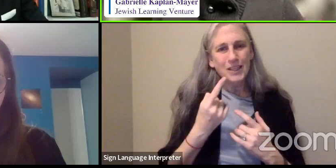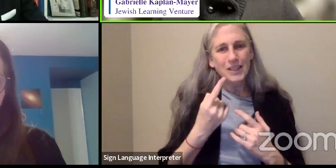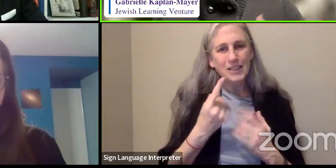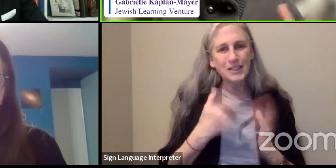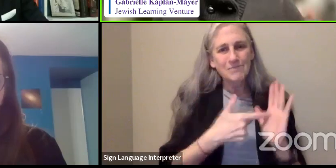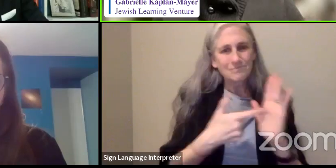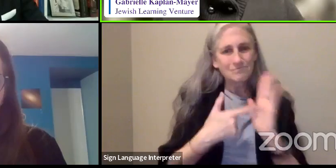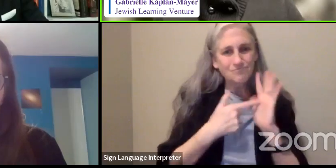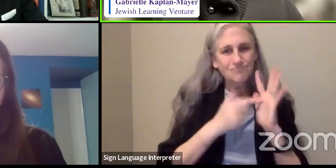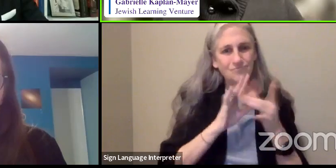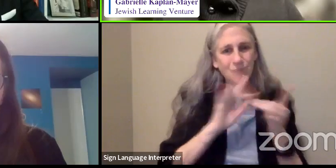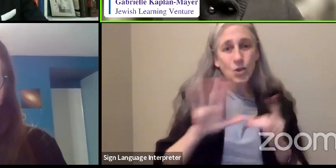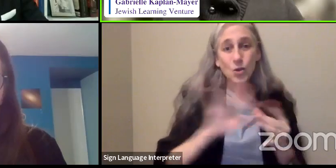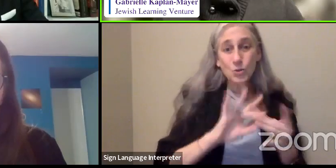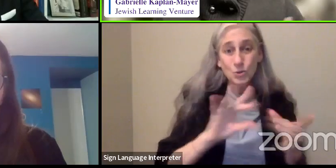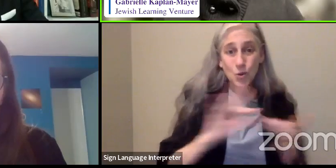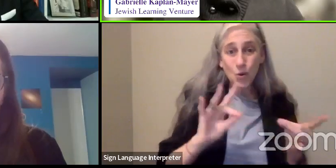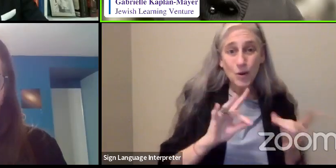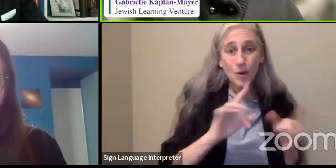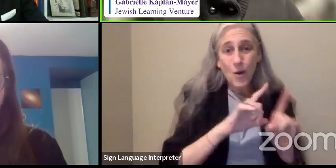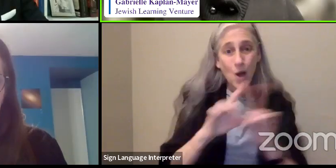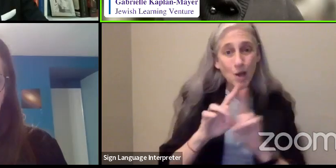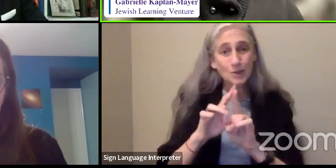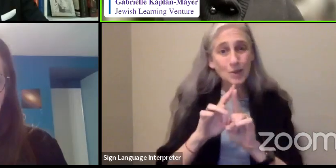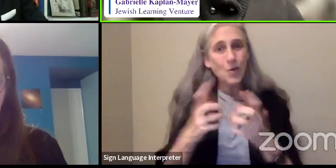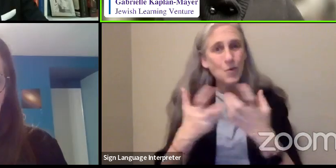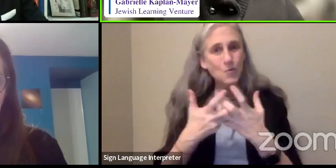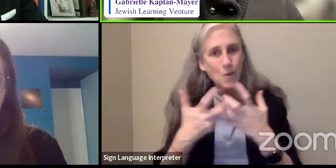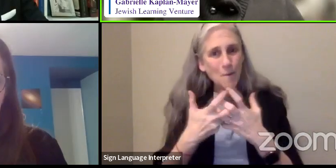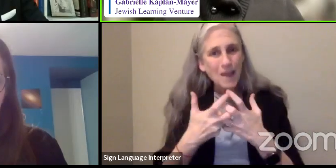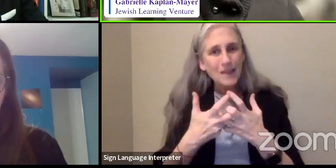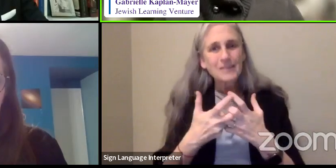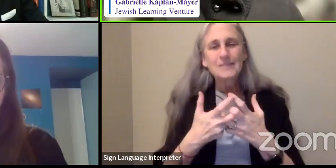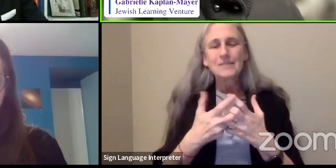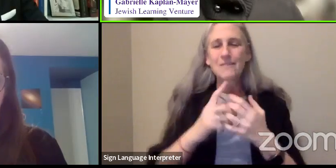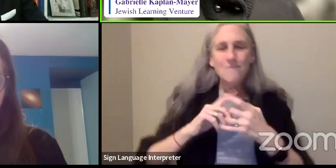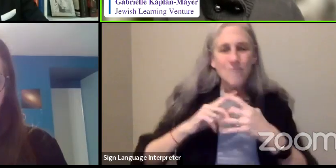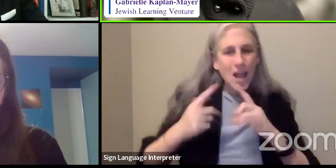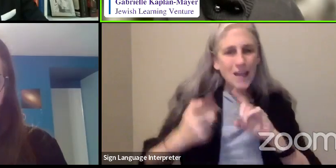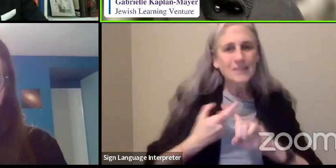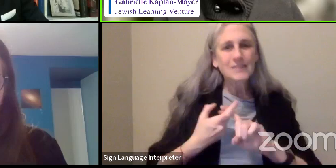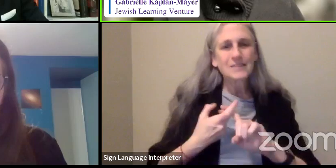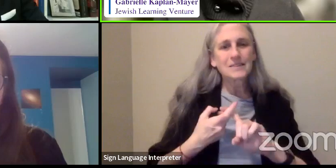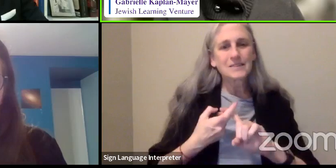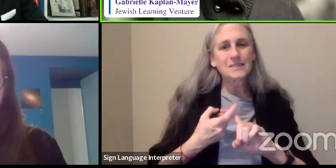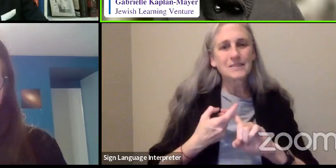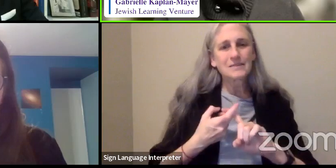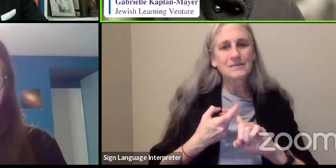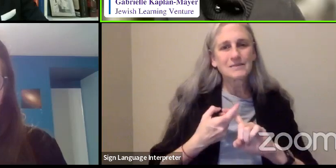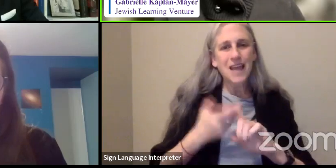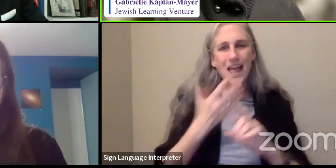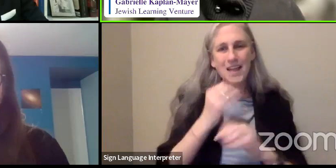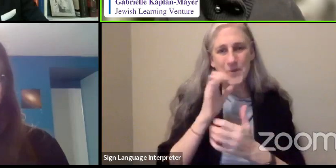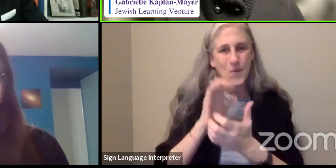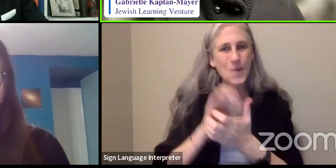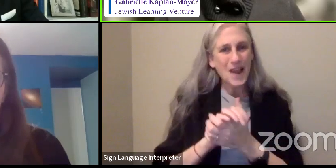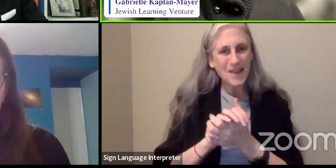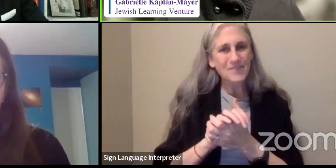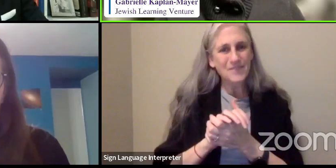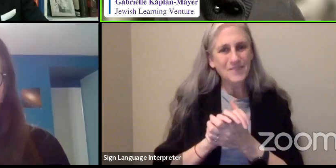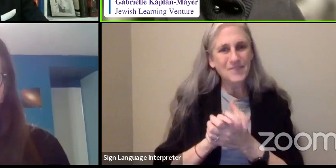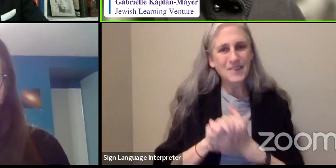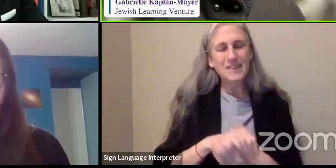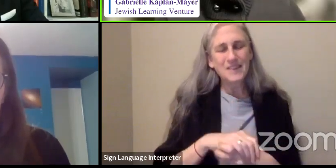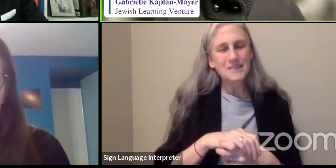really to talk about your, your college friends, your dear, dear friends, and your dear beloved wife who have,